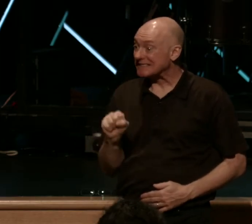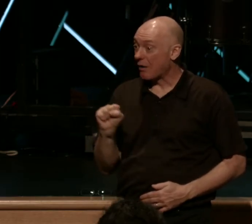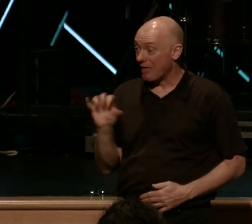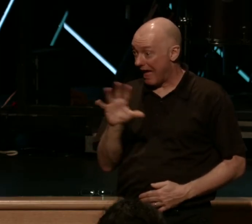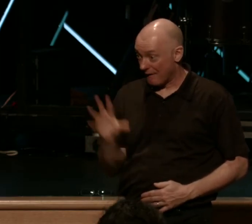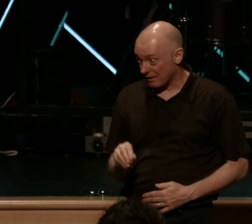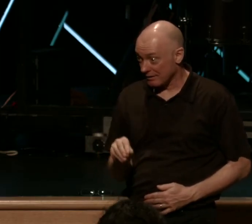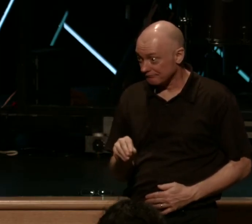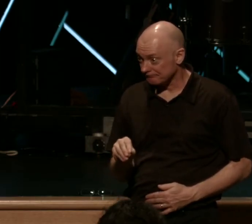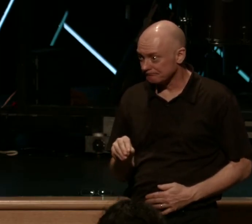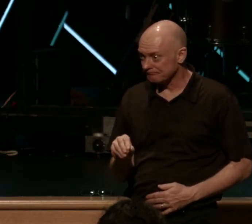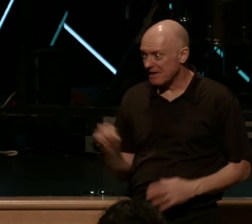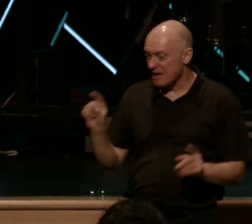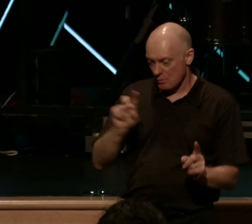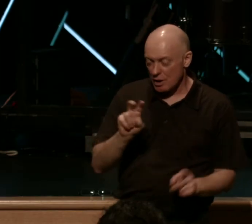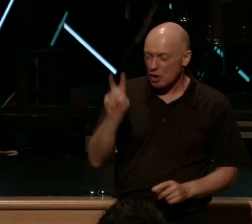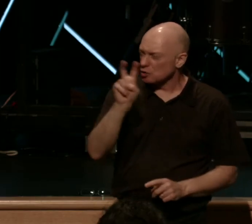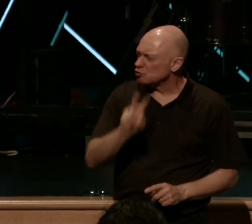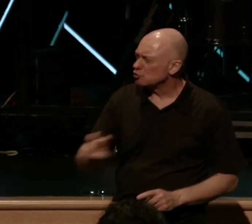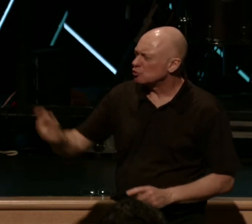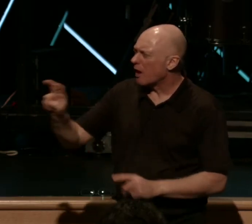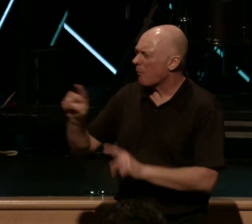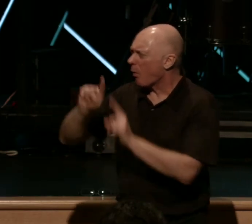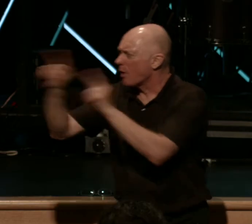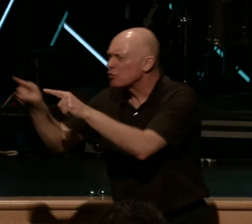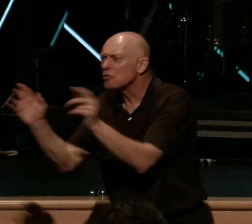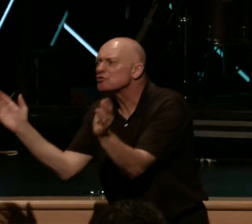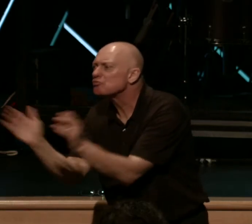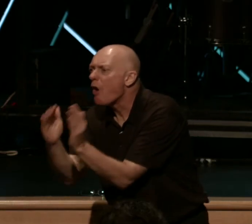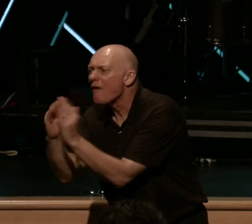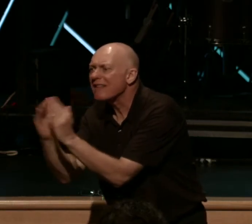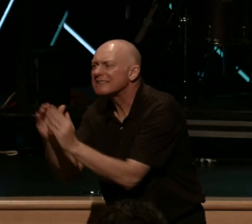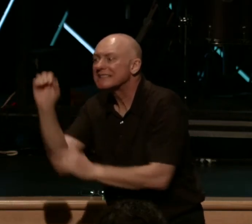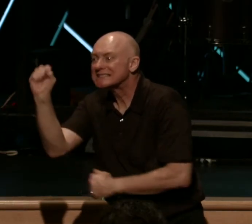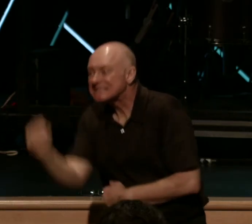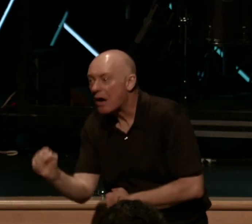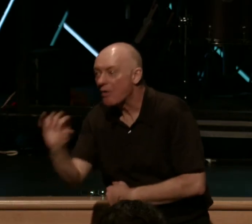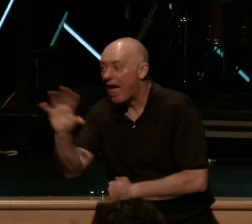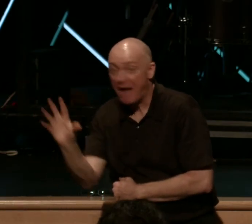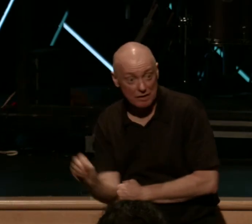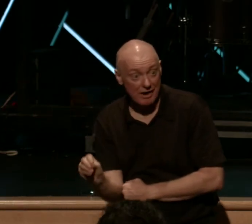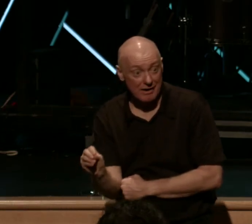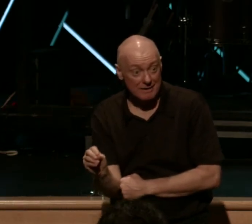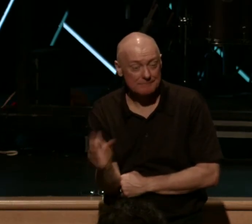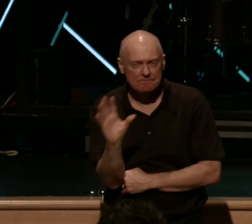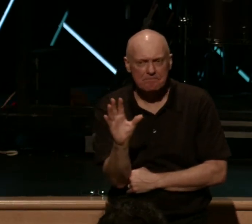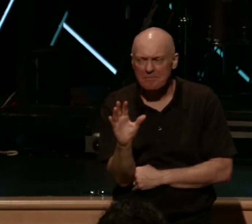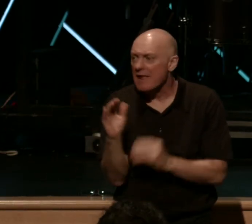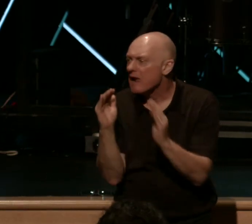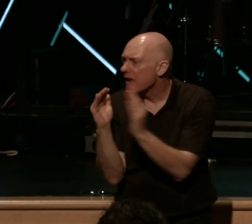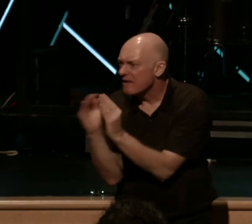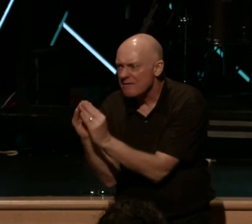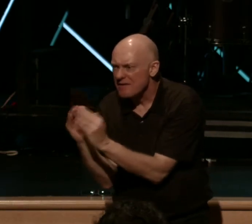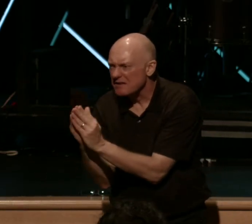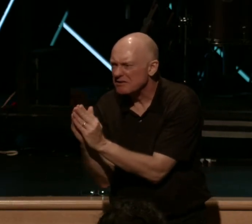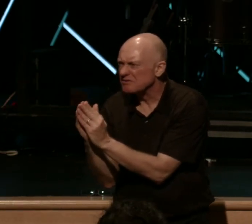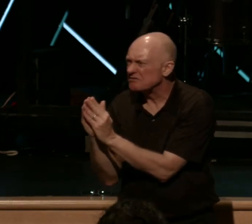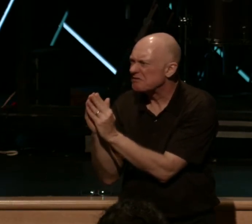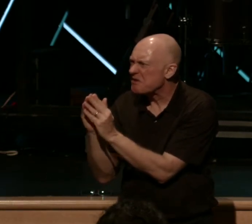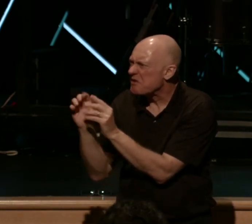This Gideon had gone on this trip many years to a small village in South Africa. And the village was very remote. And he had those